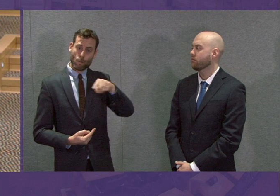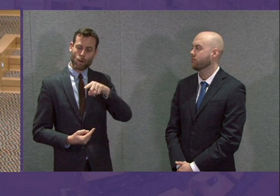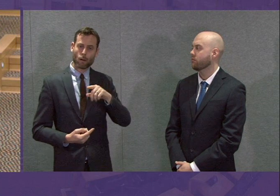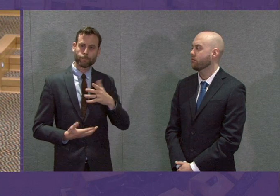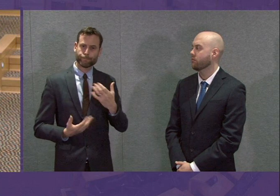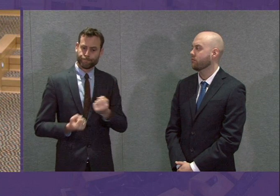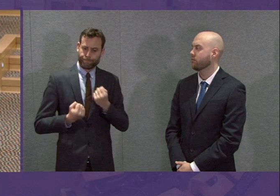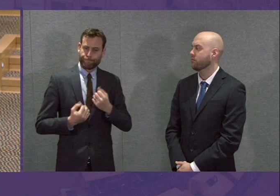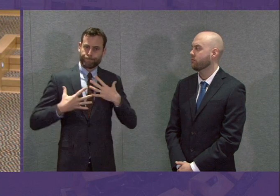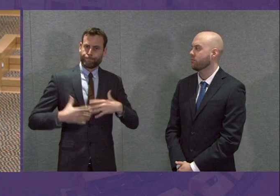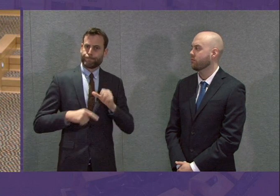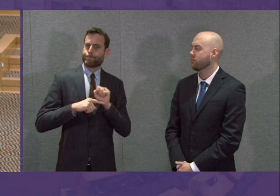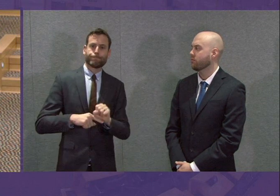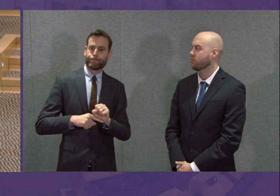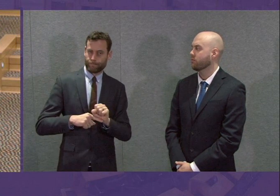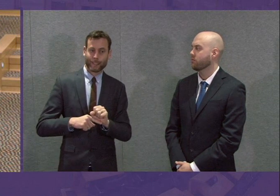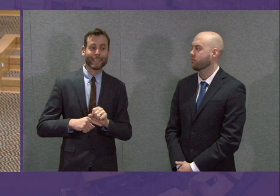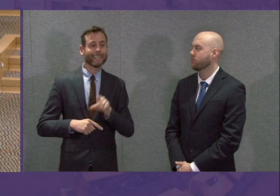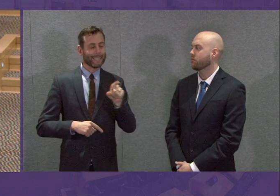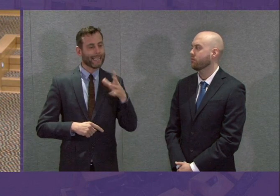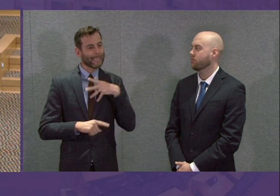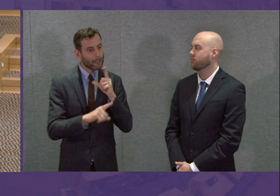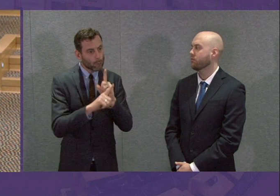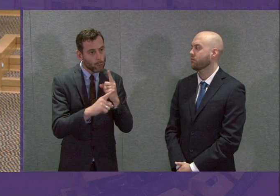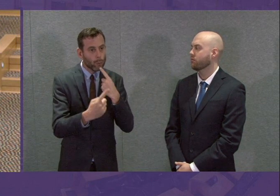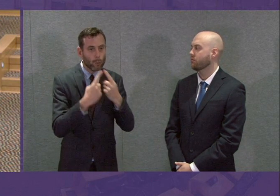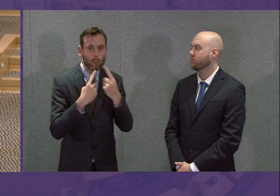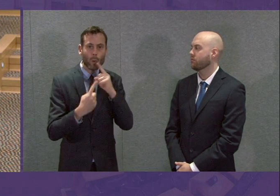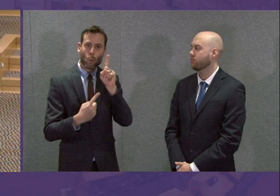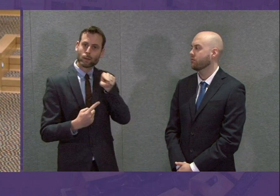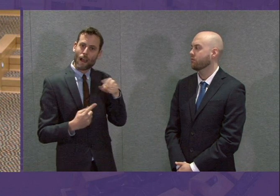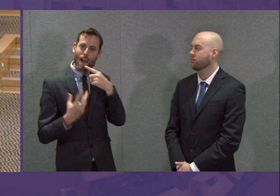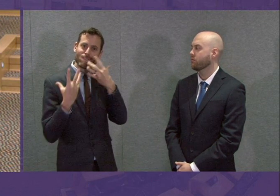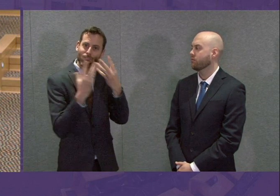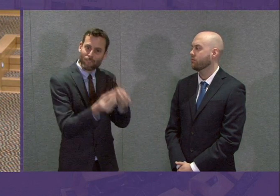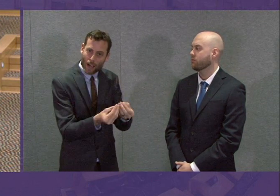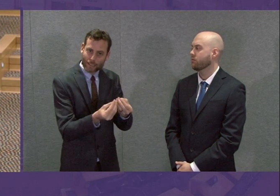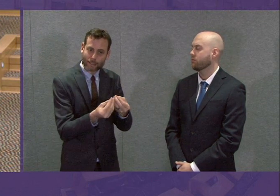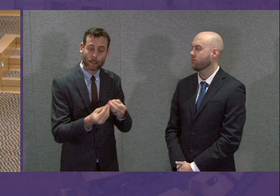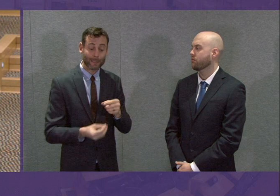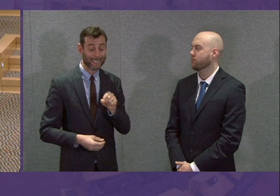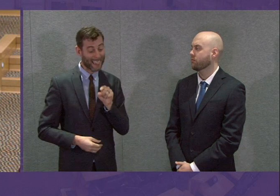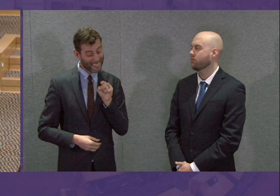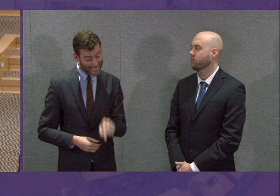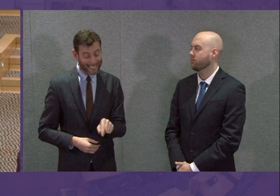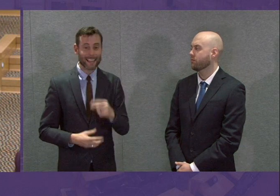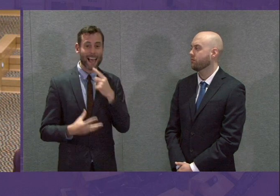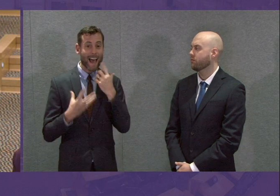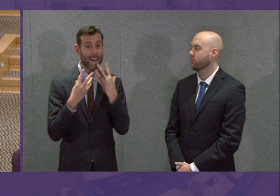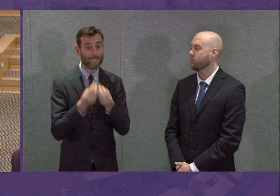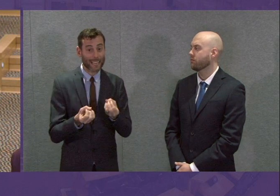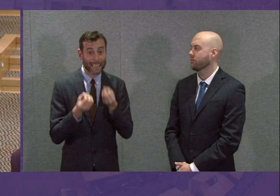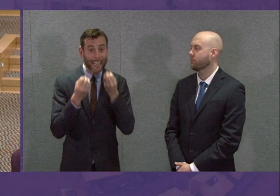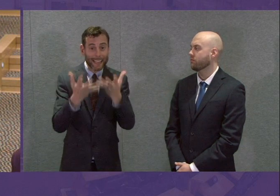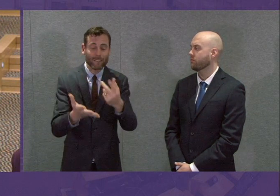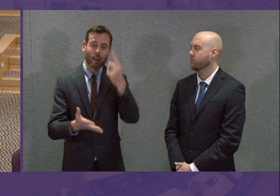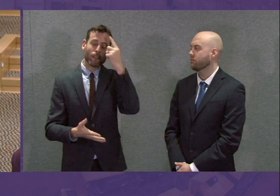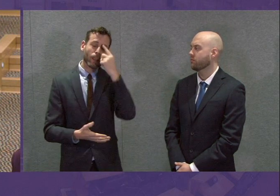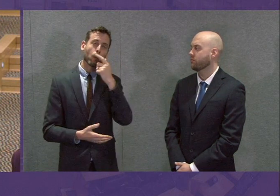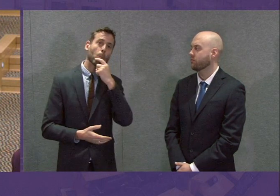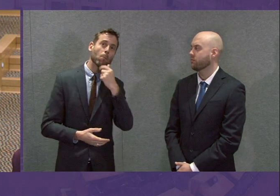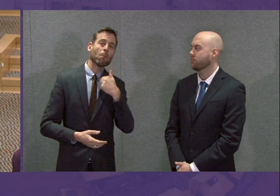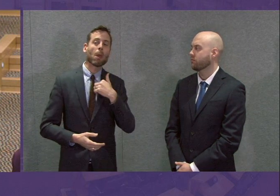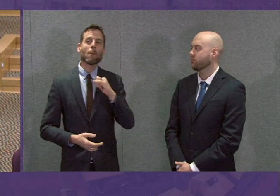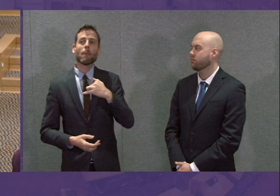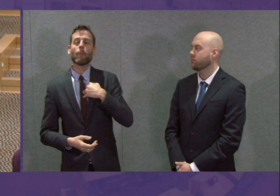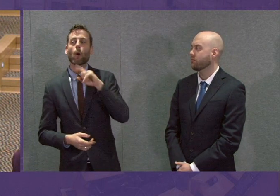will get tailored advice. And I repeat, this is advice that is not and should not be seen as optional. This is about saving